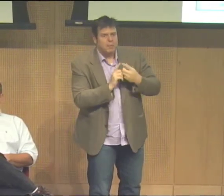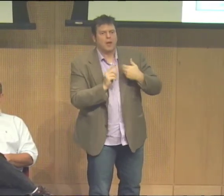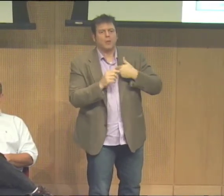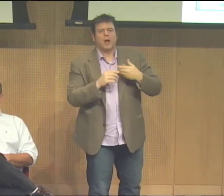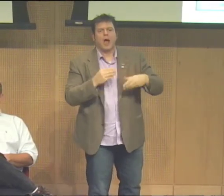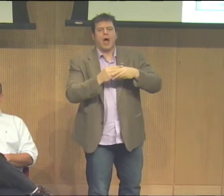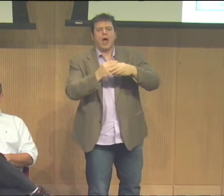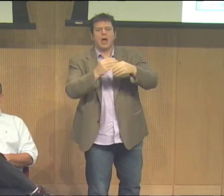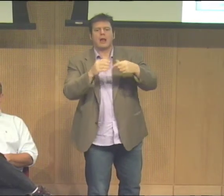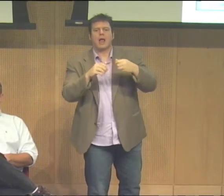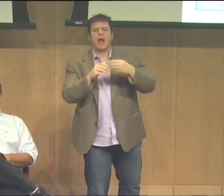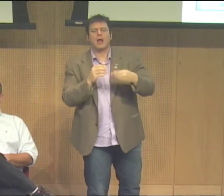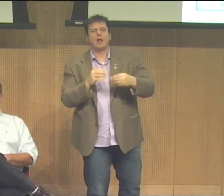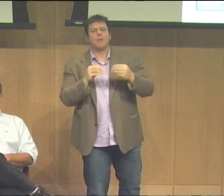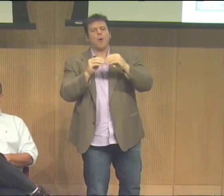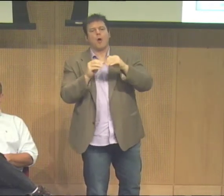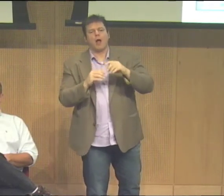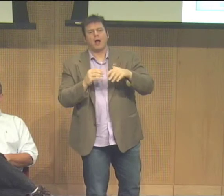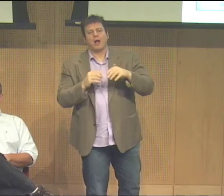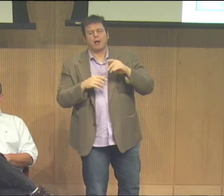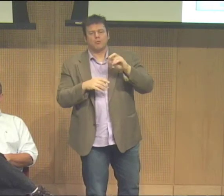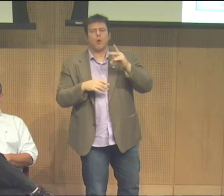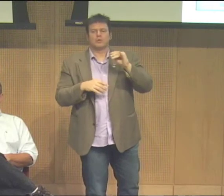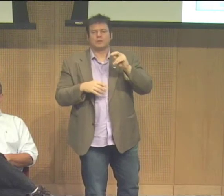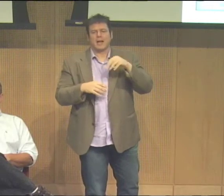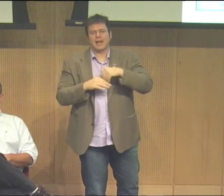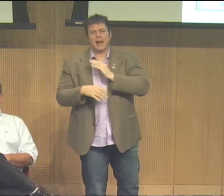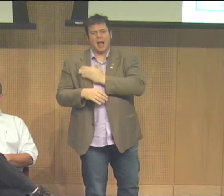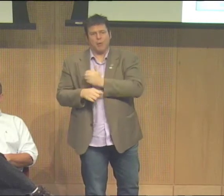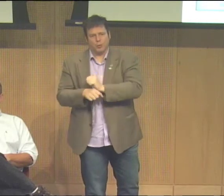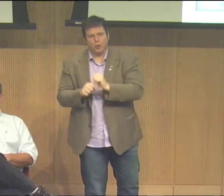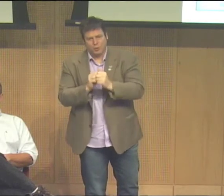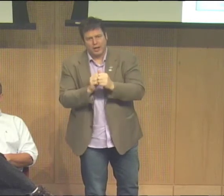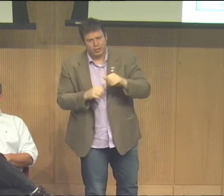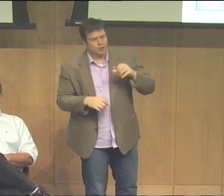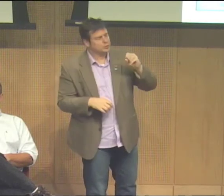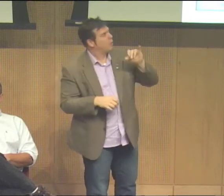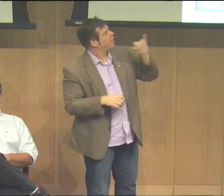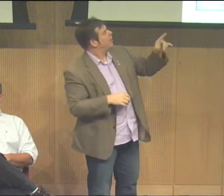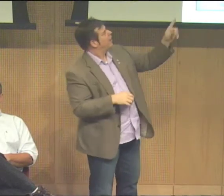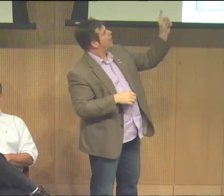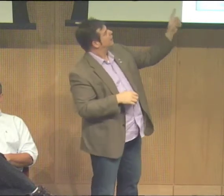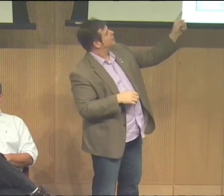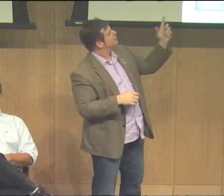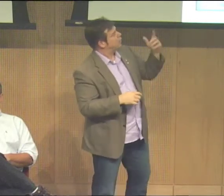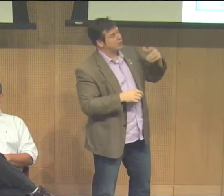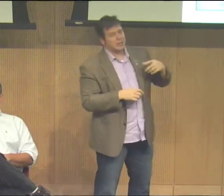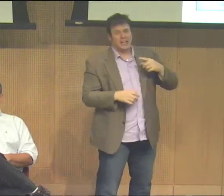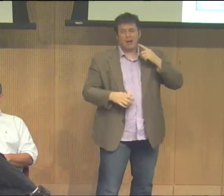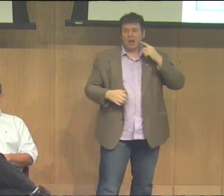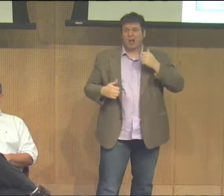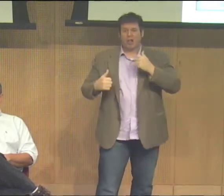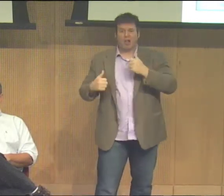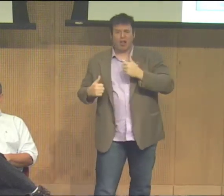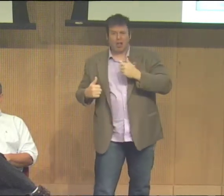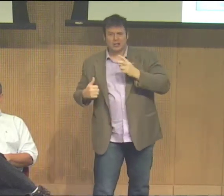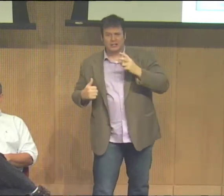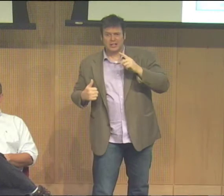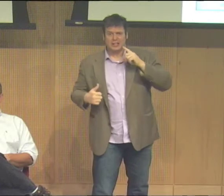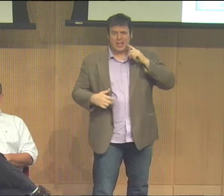So after we met, we were talking more about the idea of using road signs in our work and continuing with a motif that's been very successful